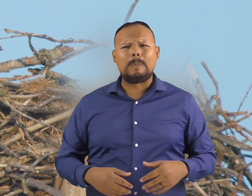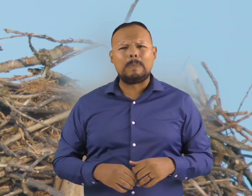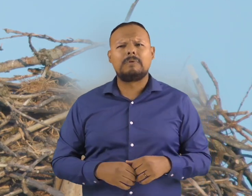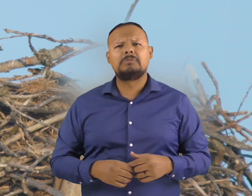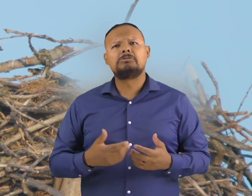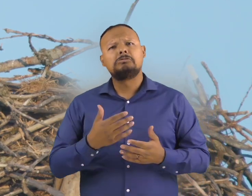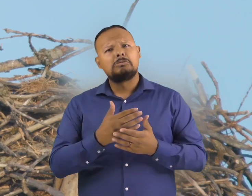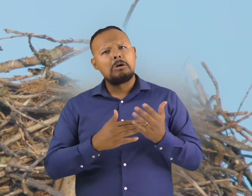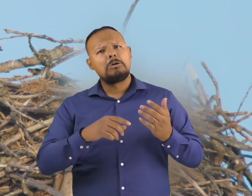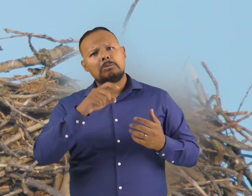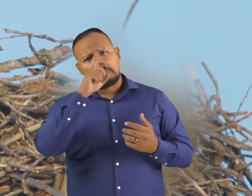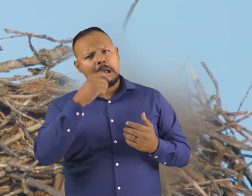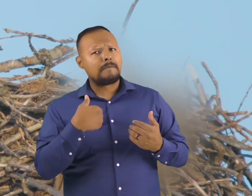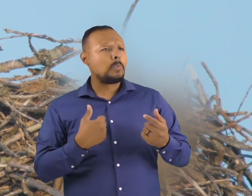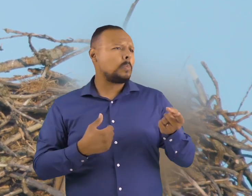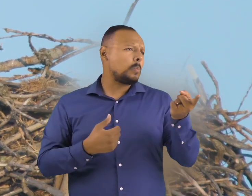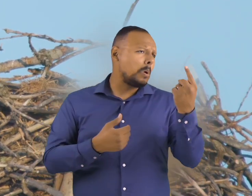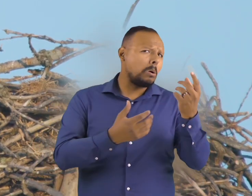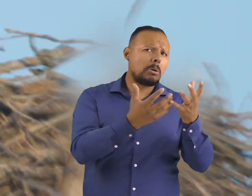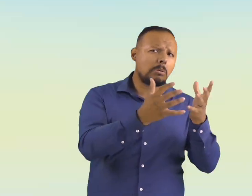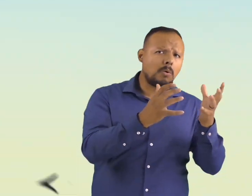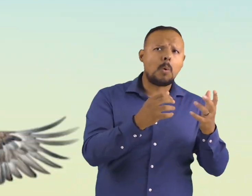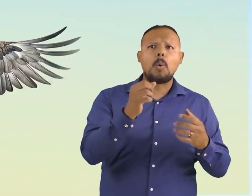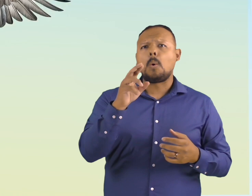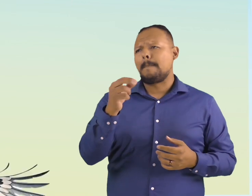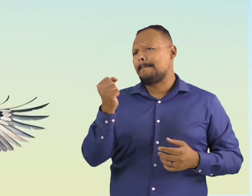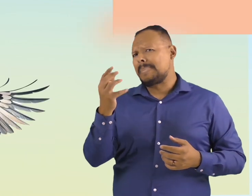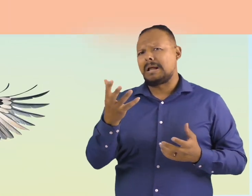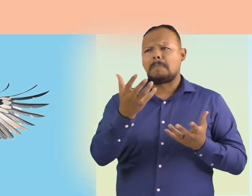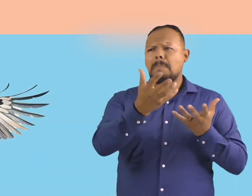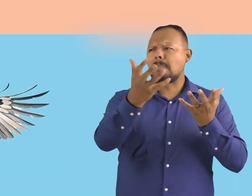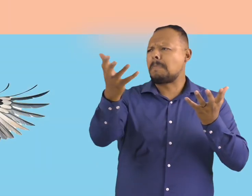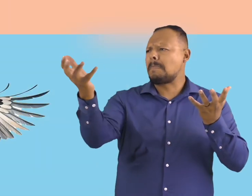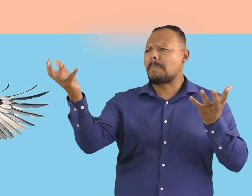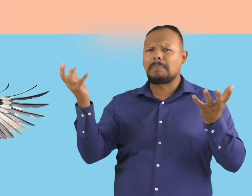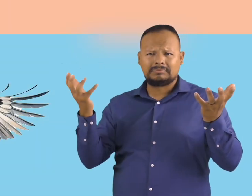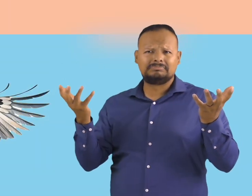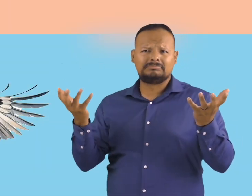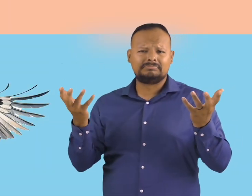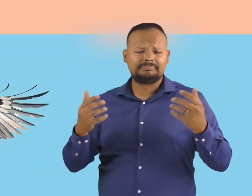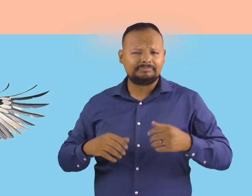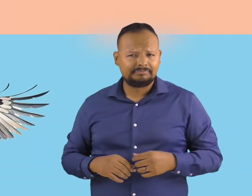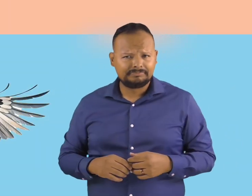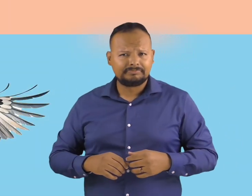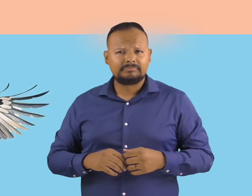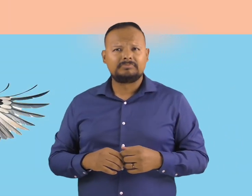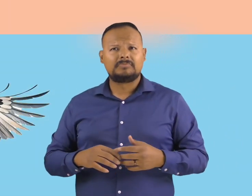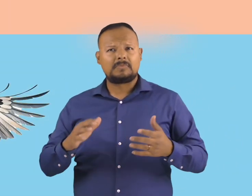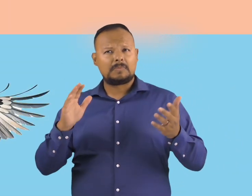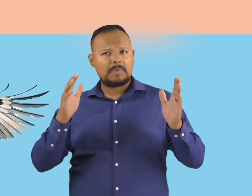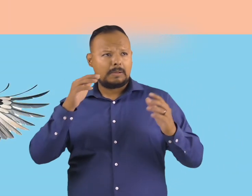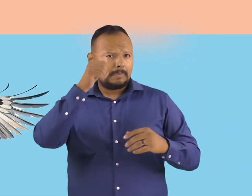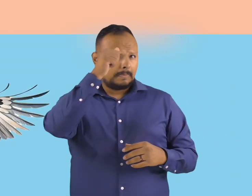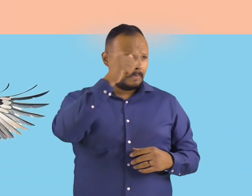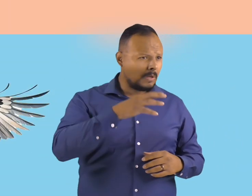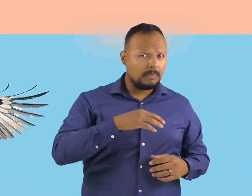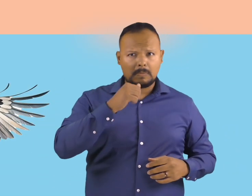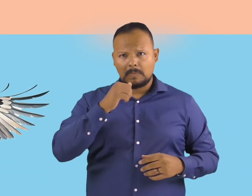have several in their territory. Female American Eagles are larger than the males and weigh